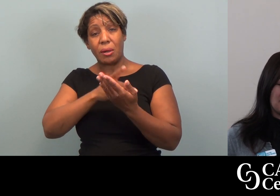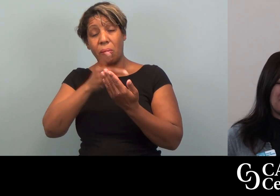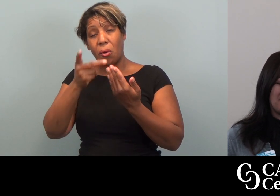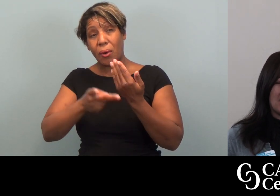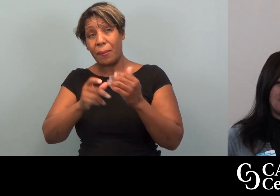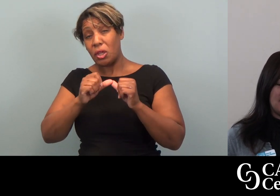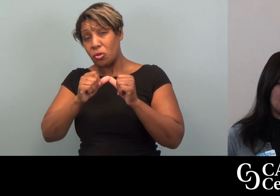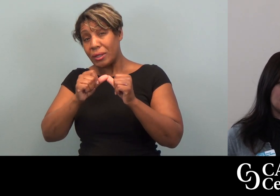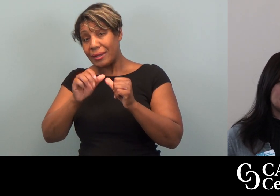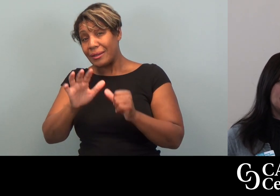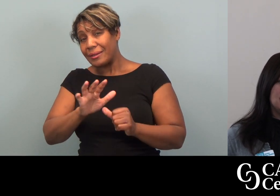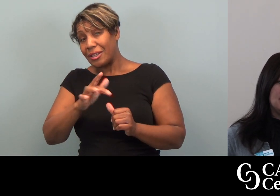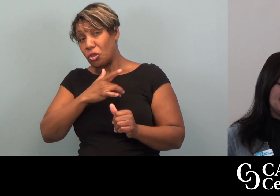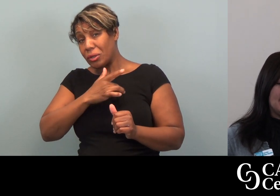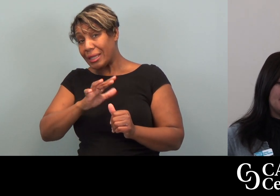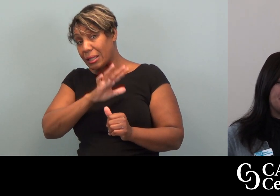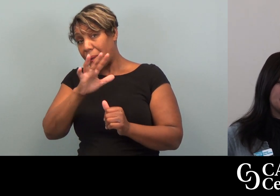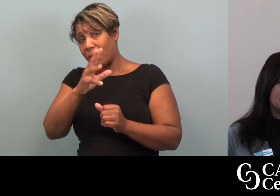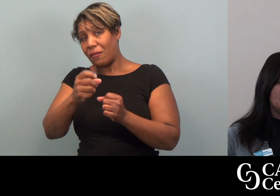typically is about five years.